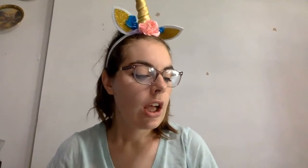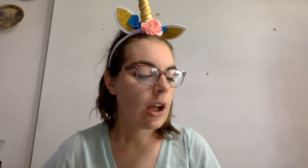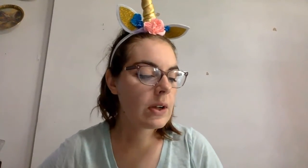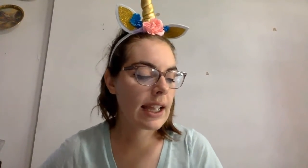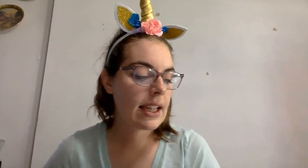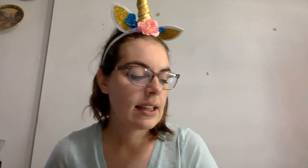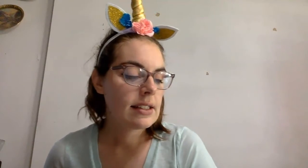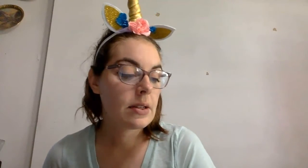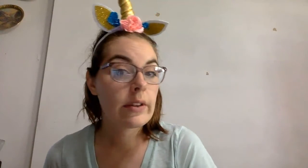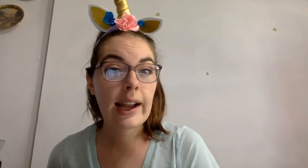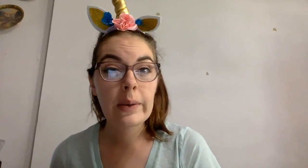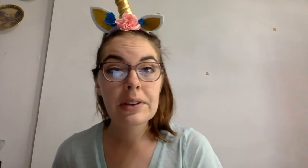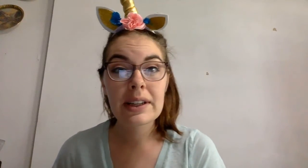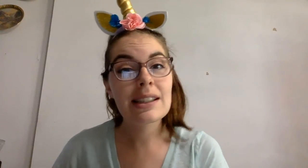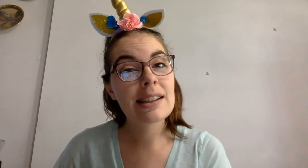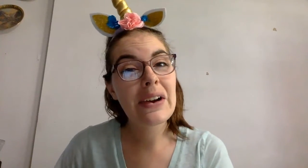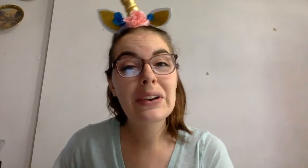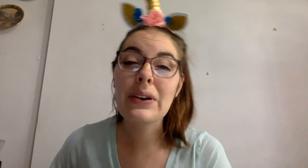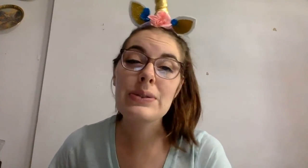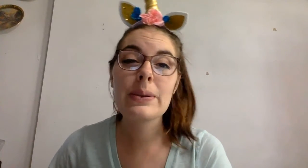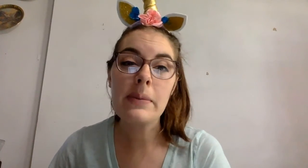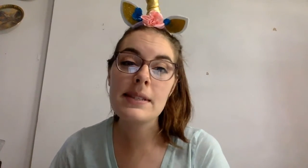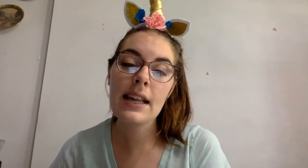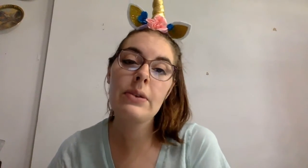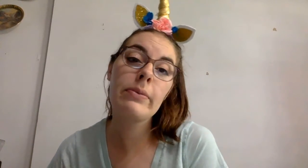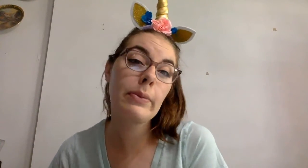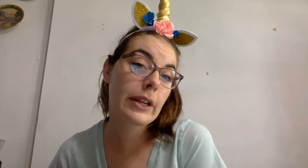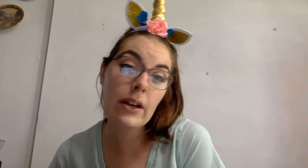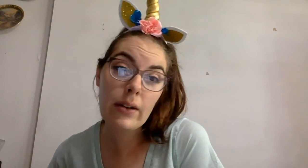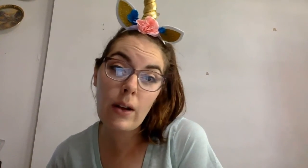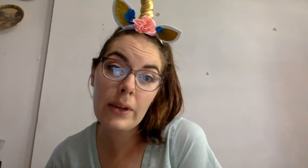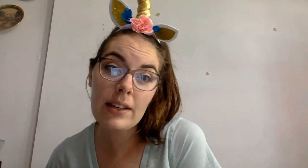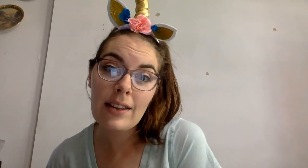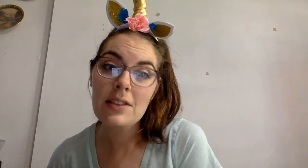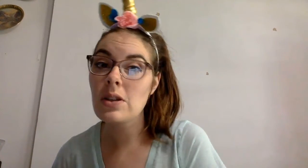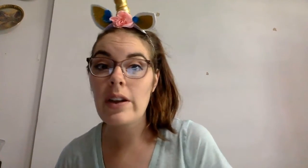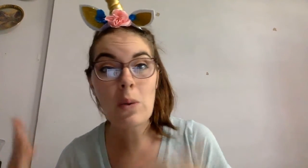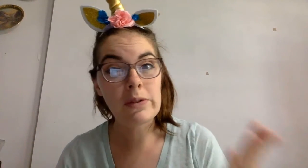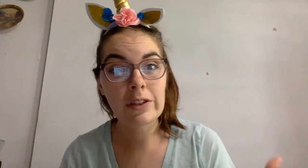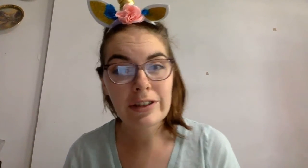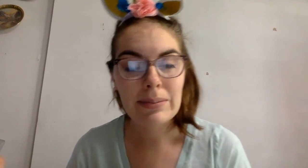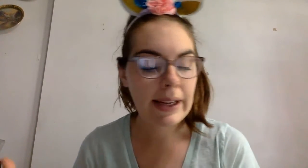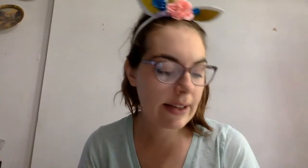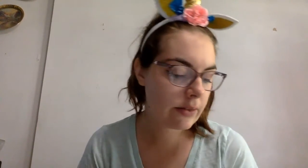Okay, so now we're going to say our nursery rhyme together. We've been working on it all week, so I hope you've learned it by now.